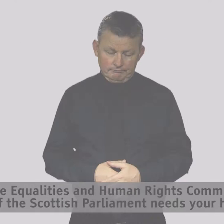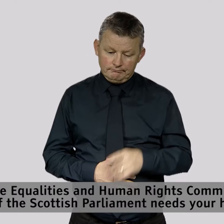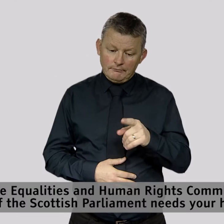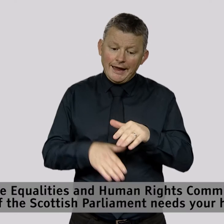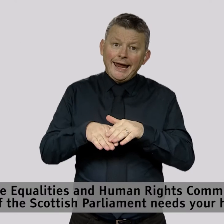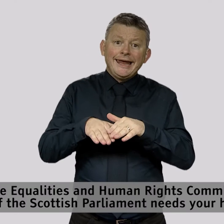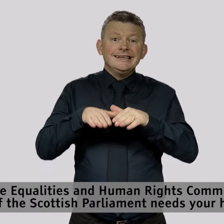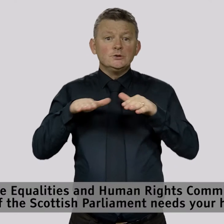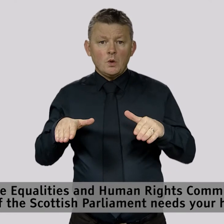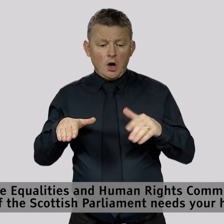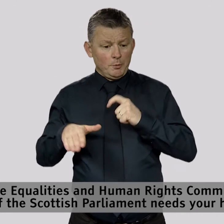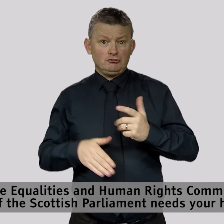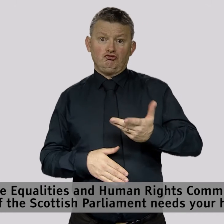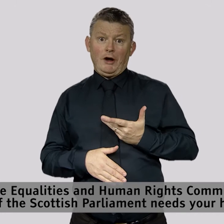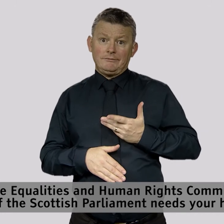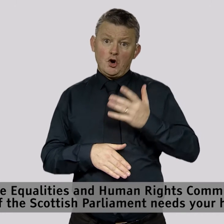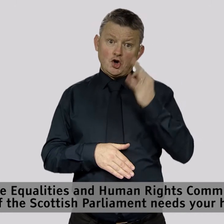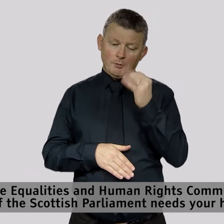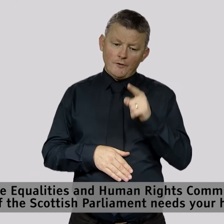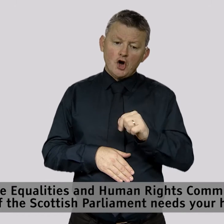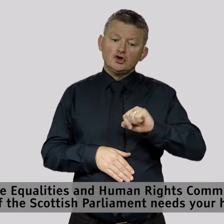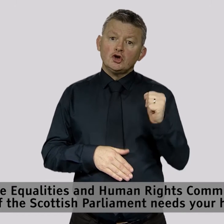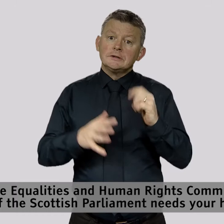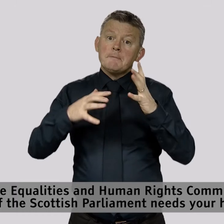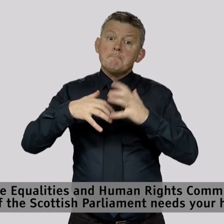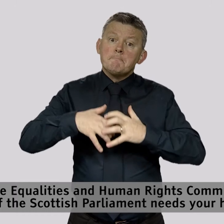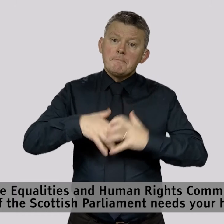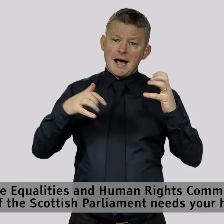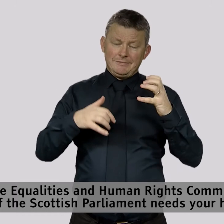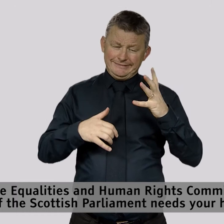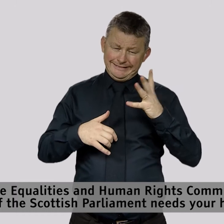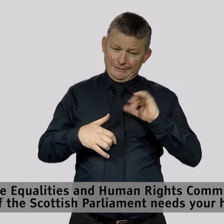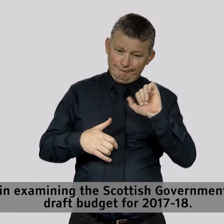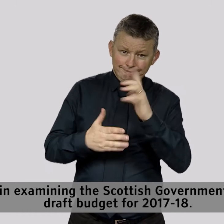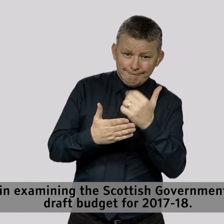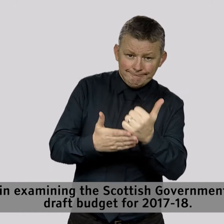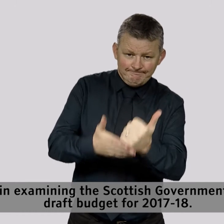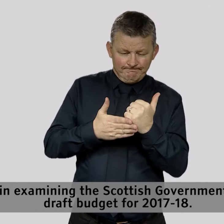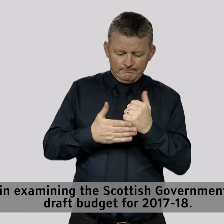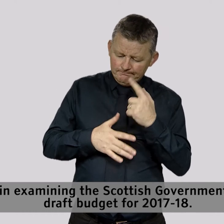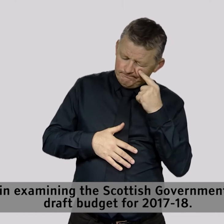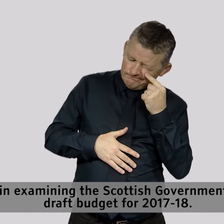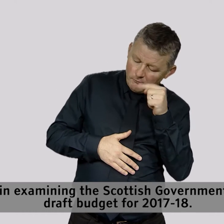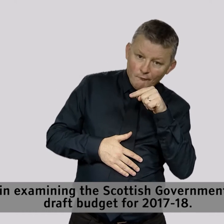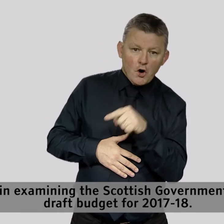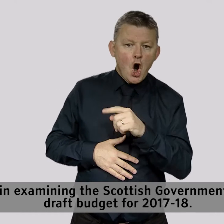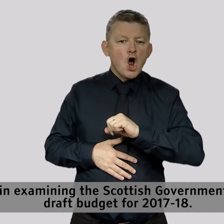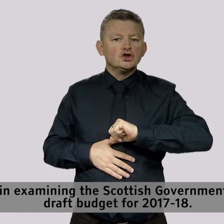The Equalities and Human Rights Committee of the Scottish Parliament needs your help in examining the Scottish Government's draft budget